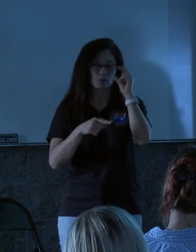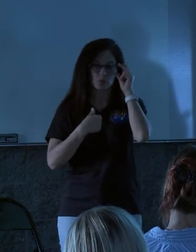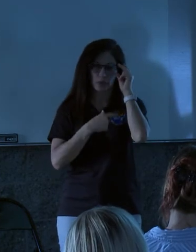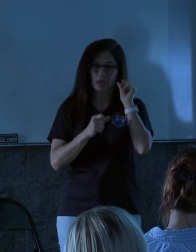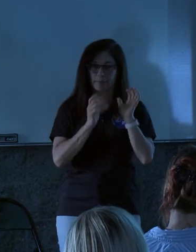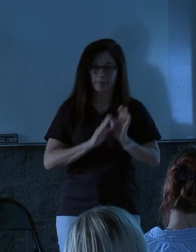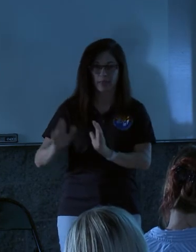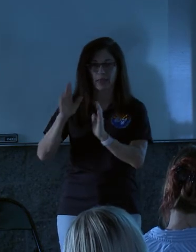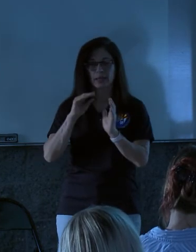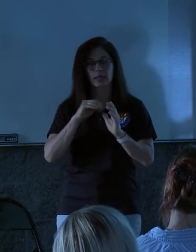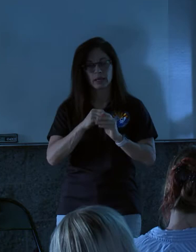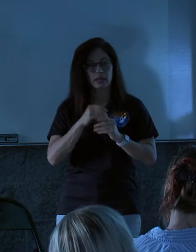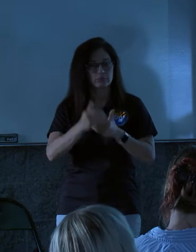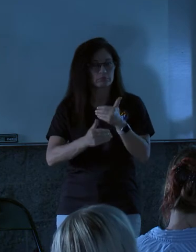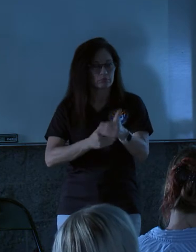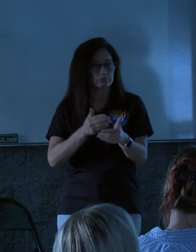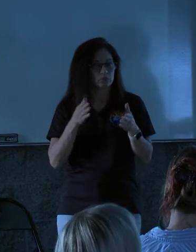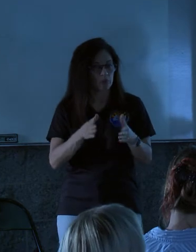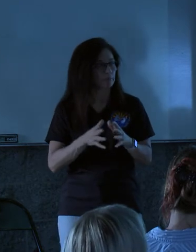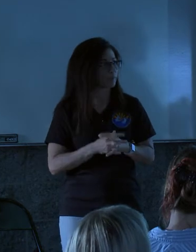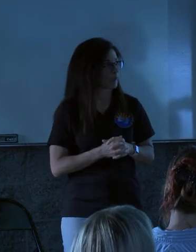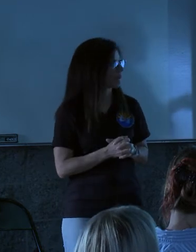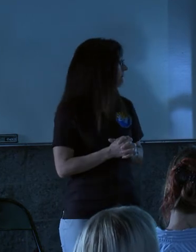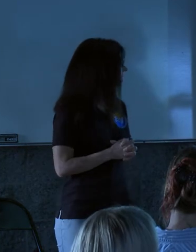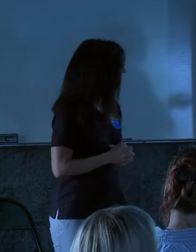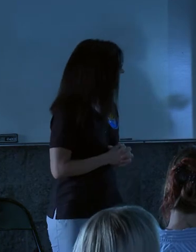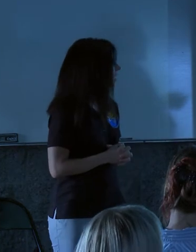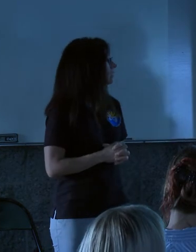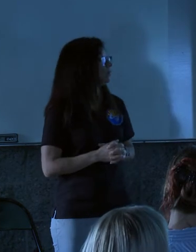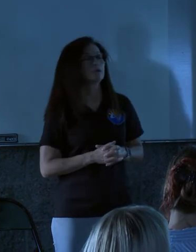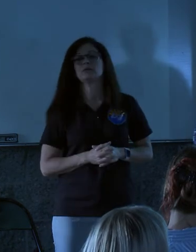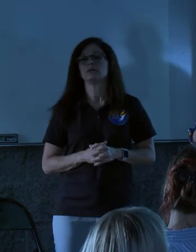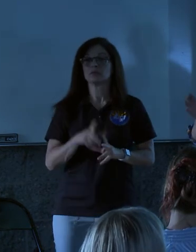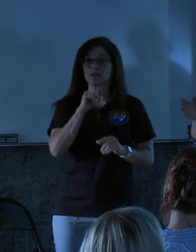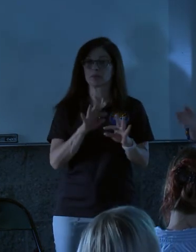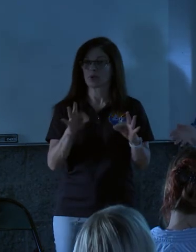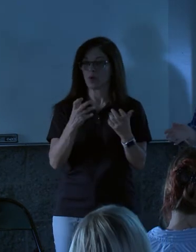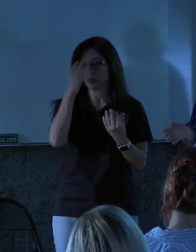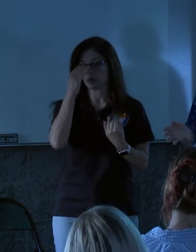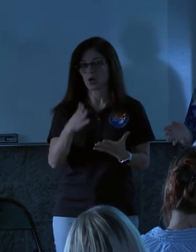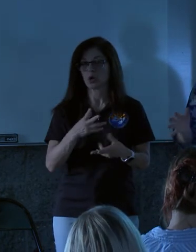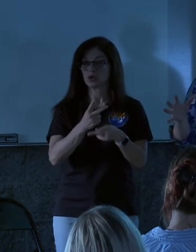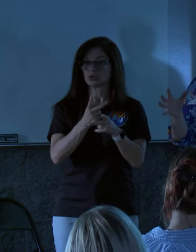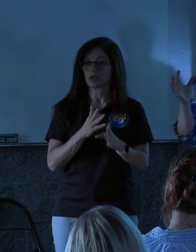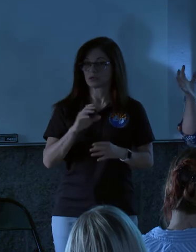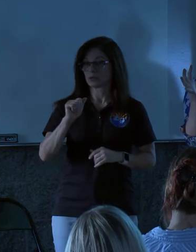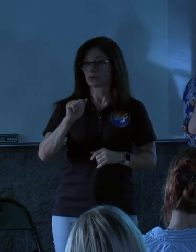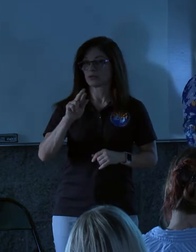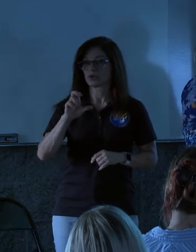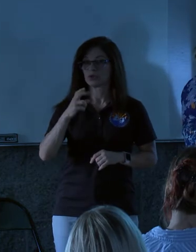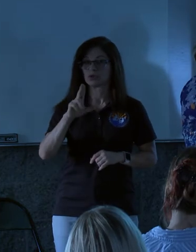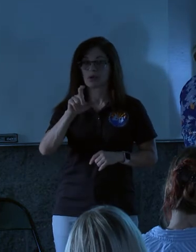to do that in a thoughtful, methodical way. Really important, I want to let you know that Supervisor Archuleta is